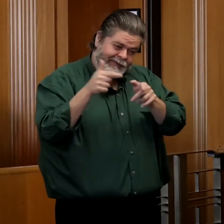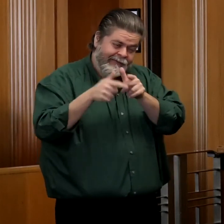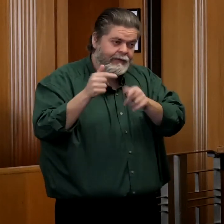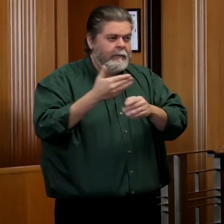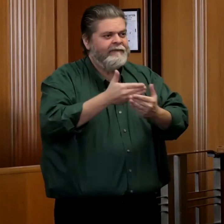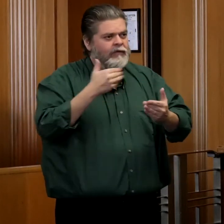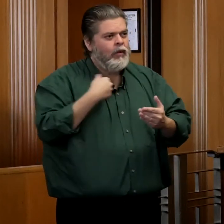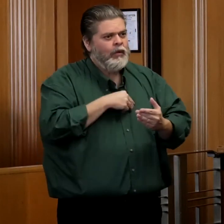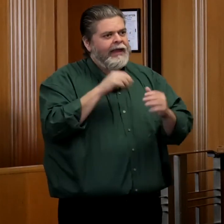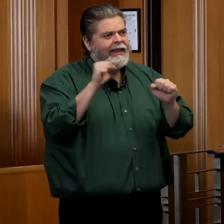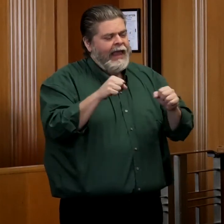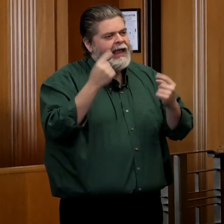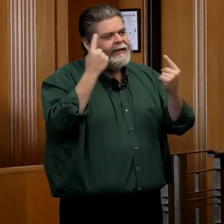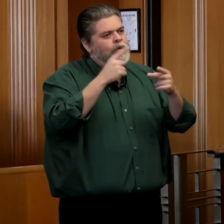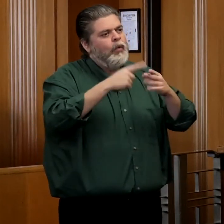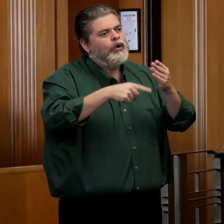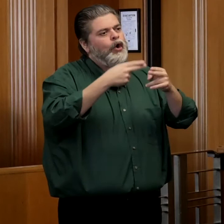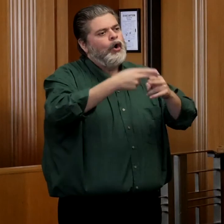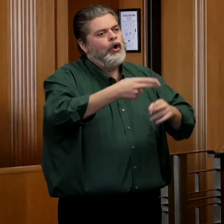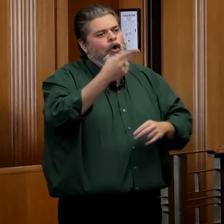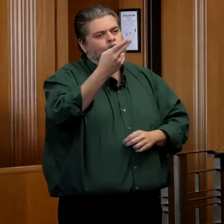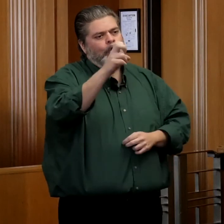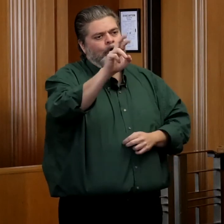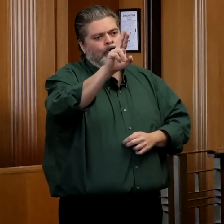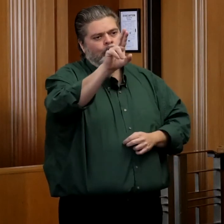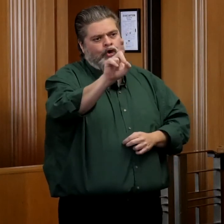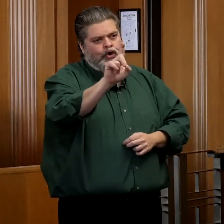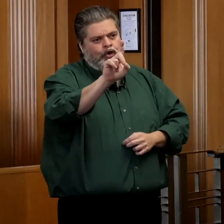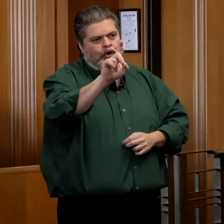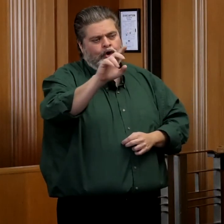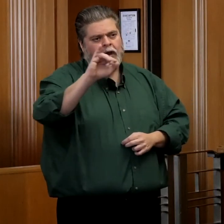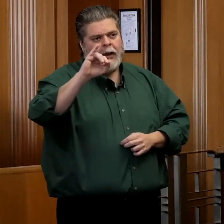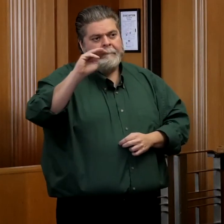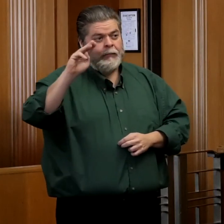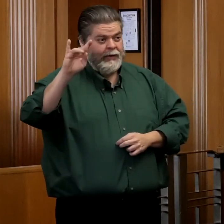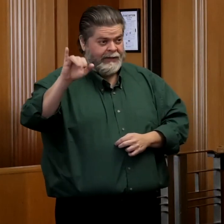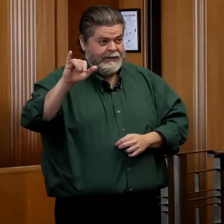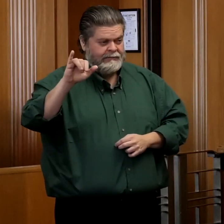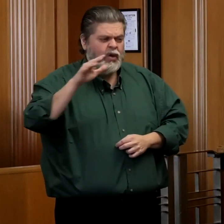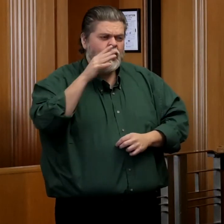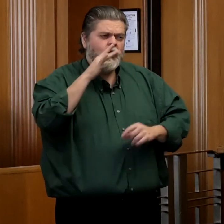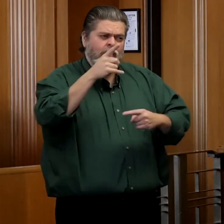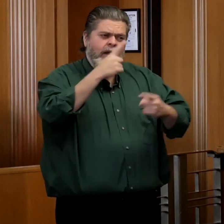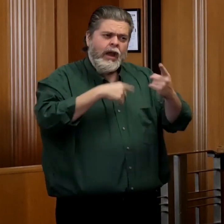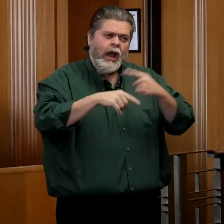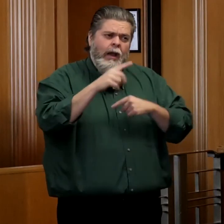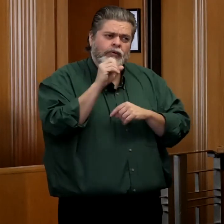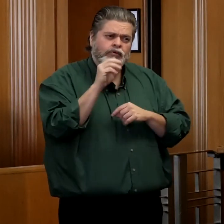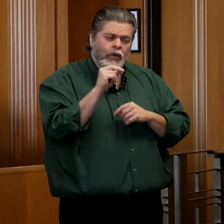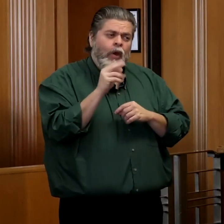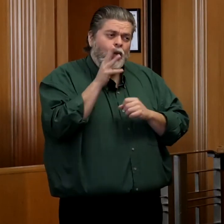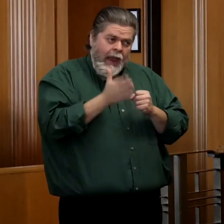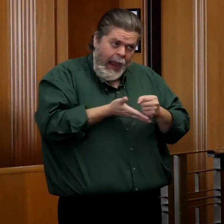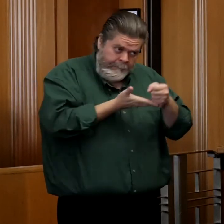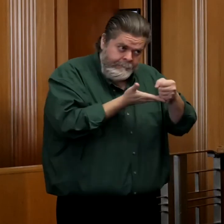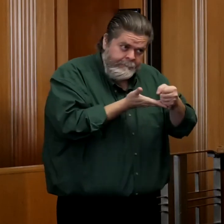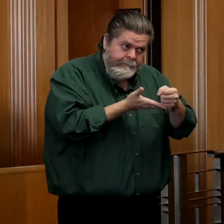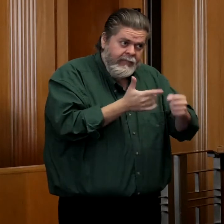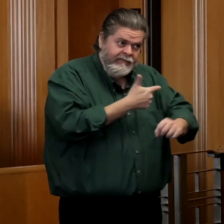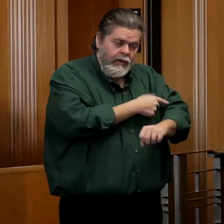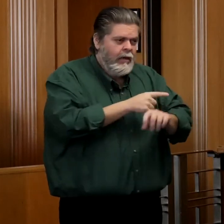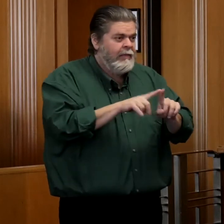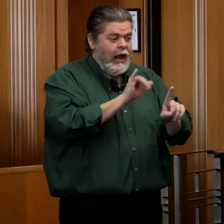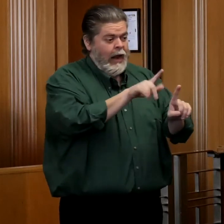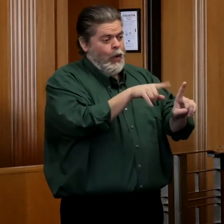herd immunity. So, it's coming, thankfully. It will help, but it isn't enough